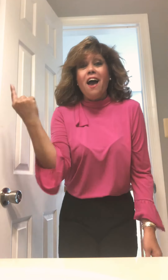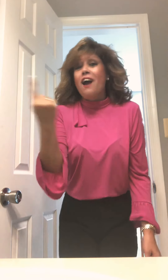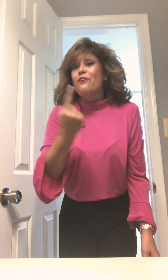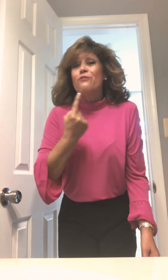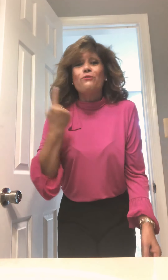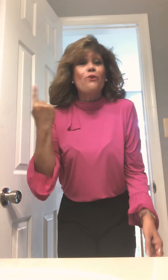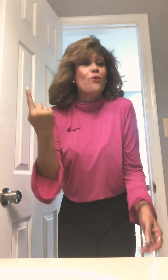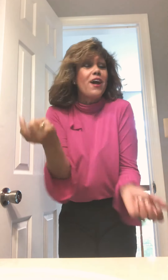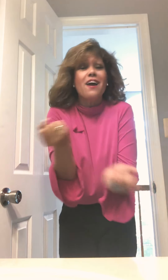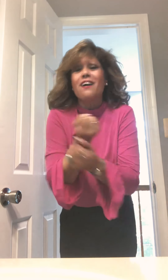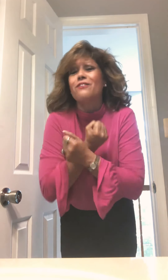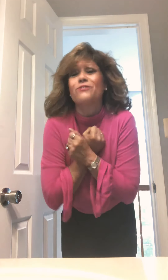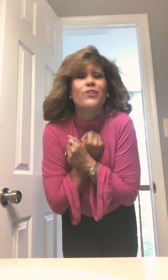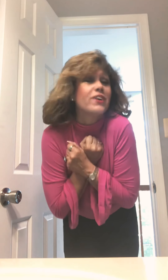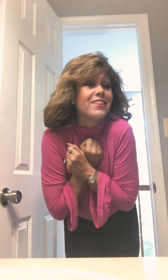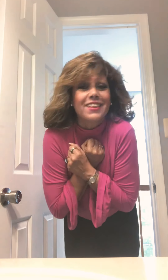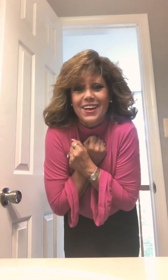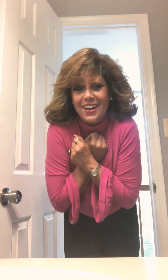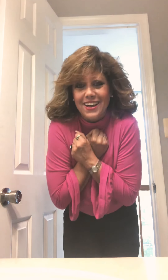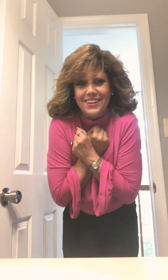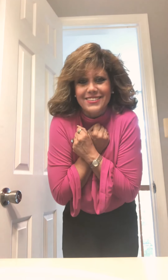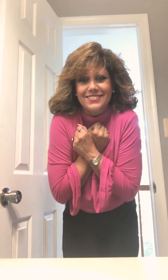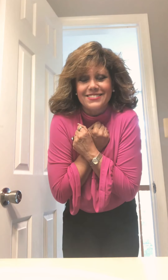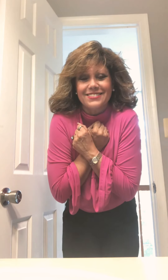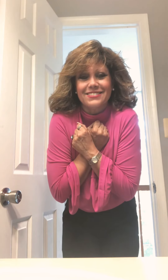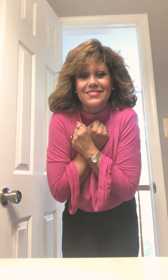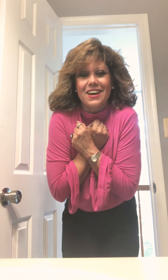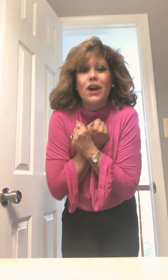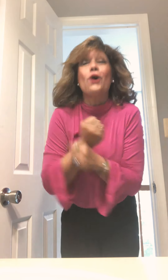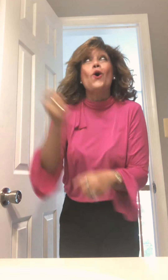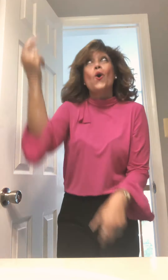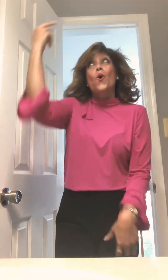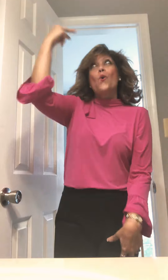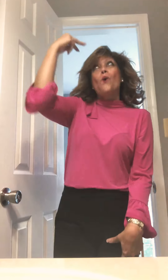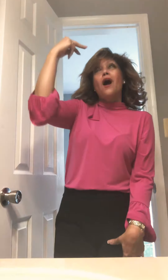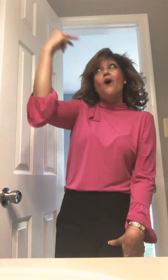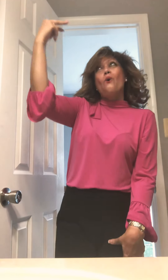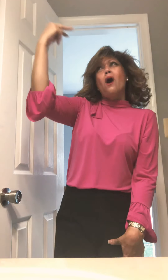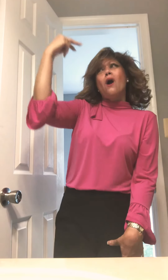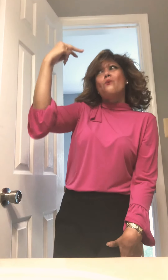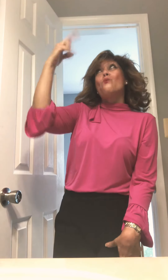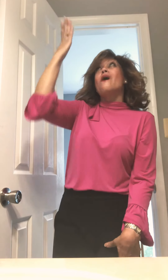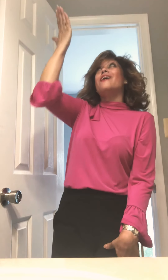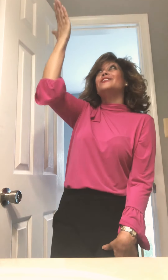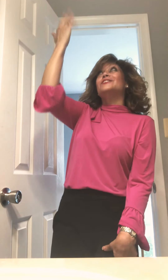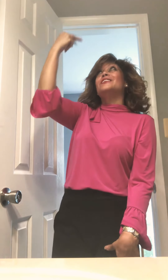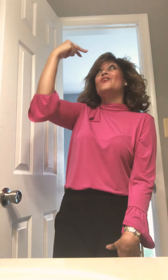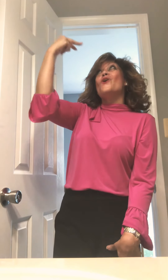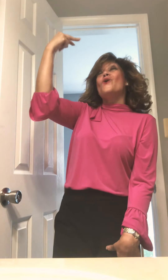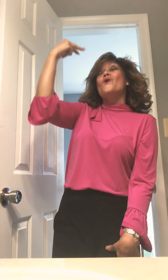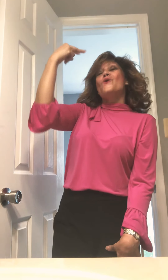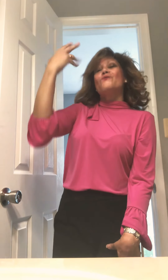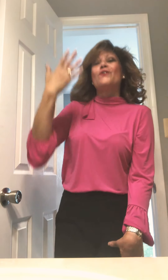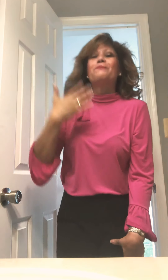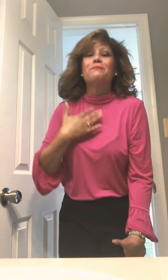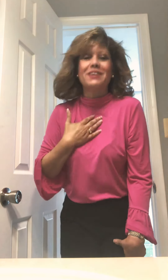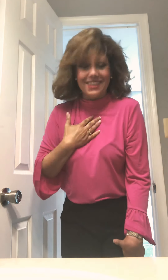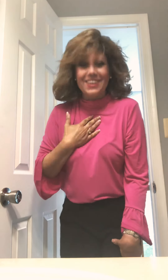Forever in love And you are watching over me